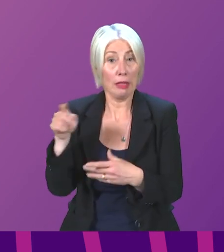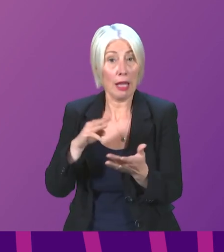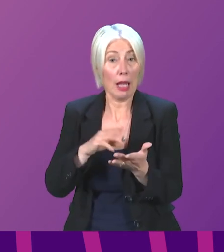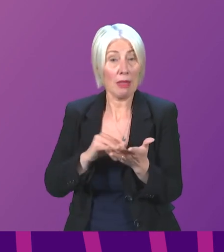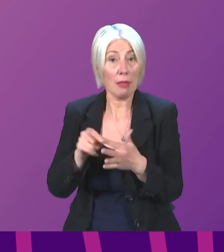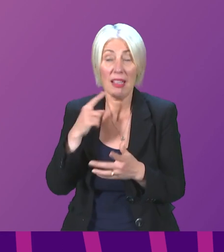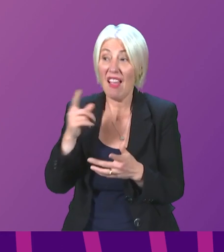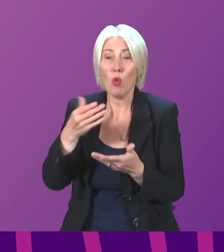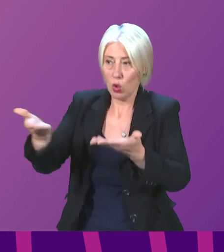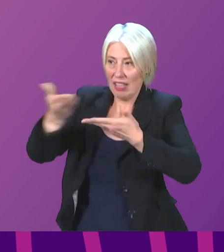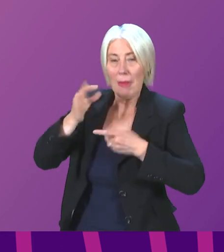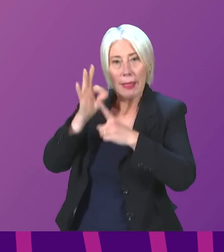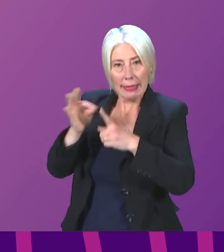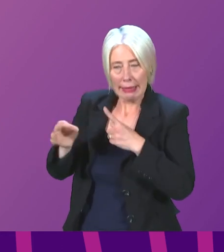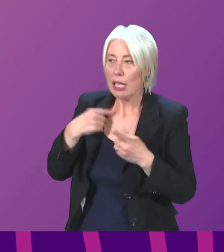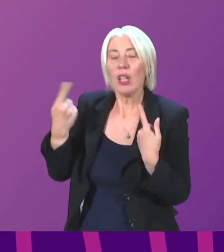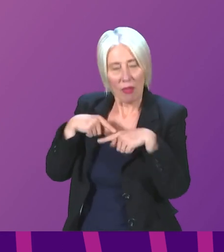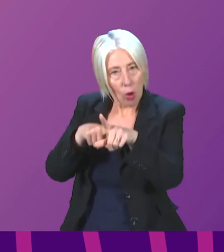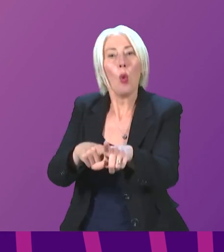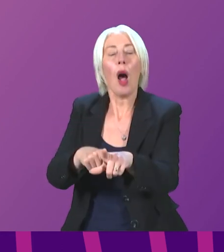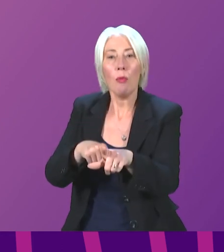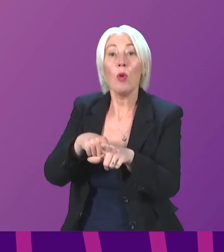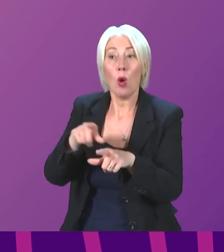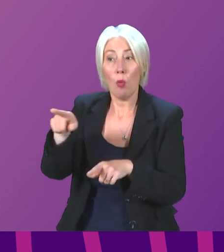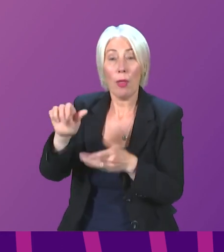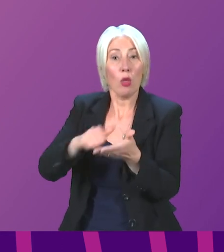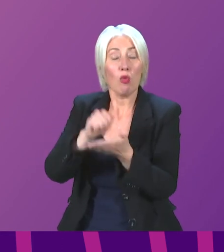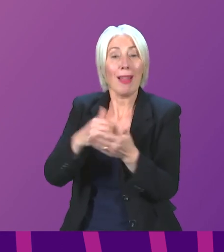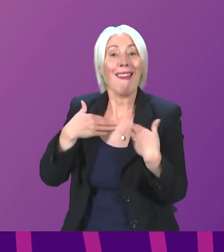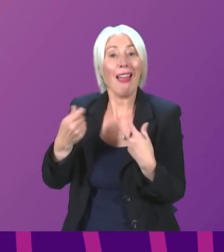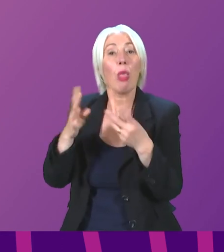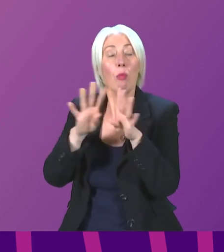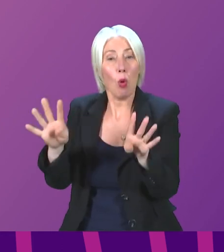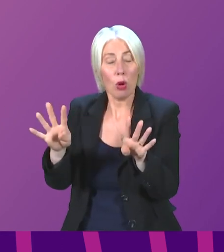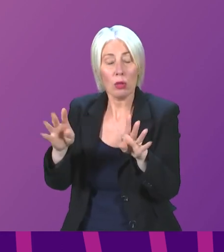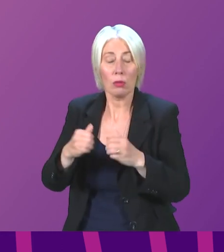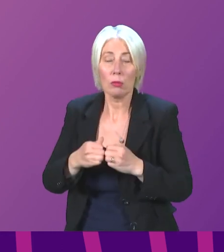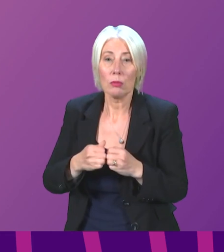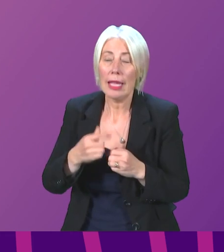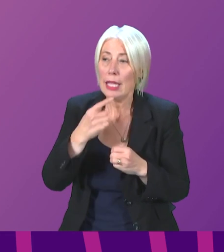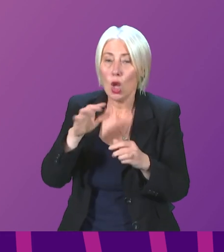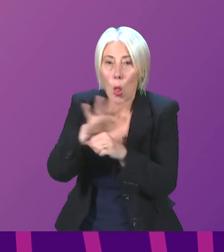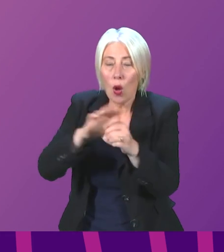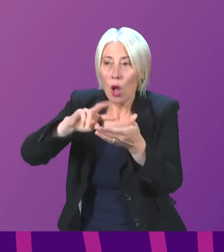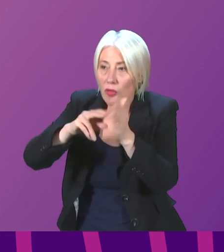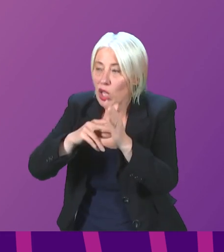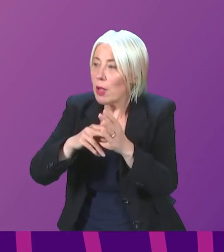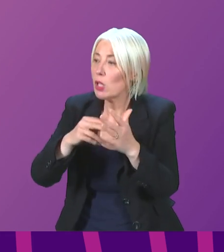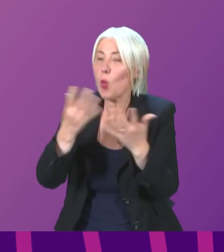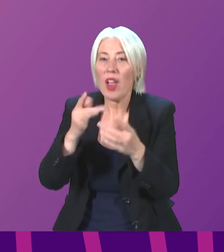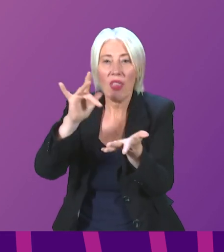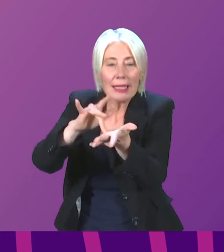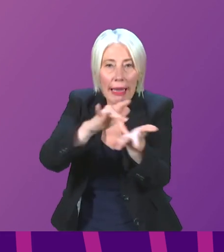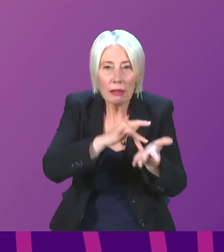furnish me with those specific details, I'm happy to follow that up with the appropriate health boards. I give the details of the local arrangements and how many local centres there are.